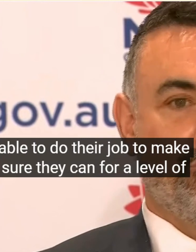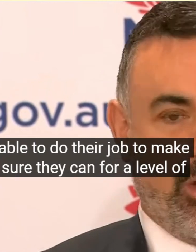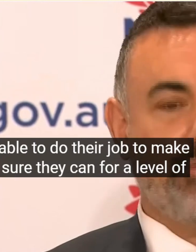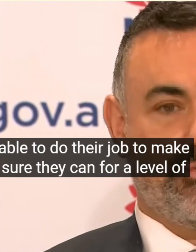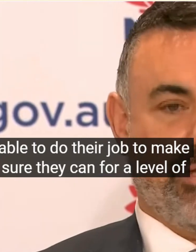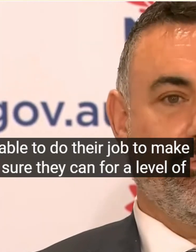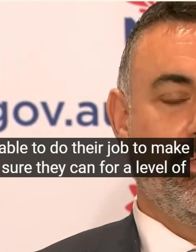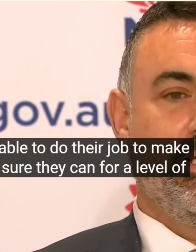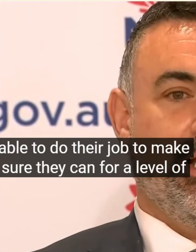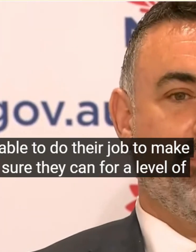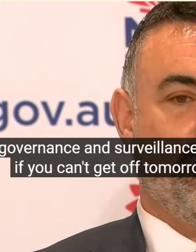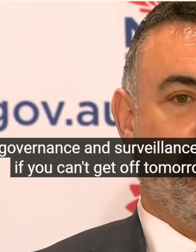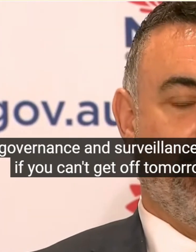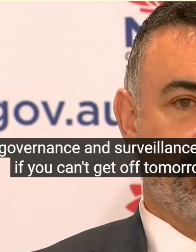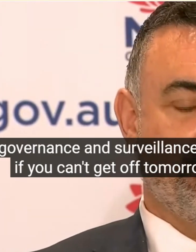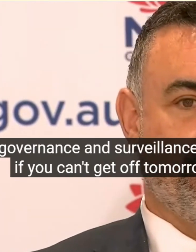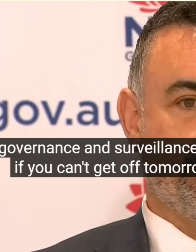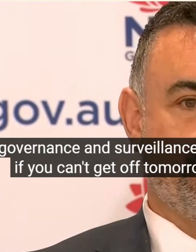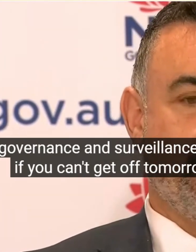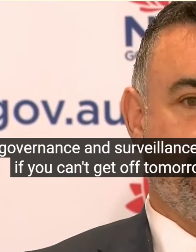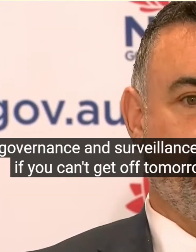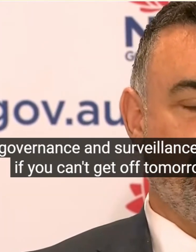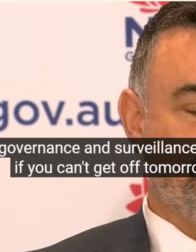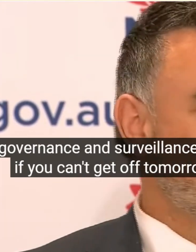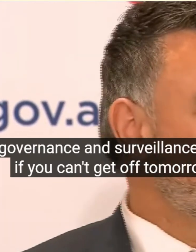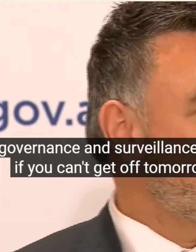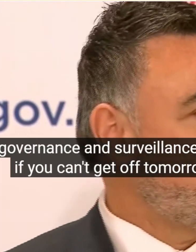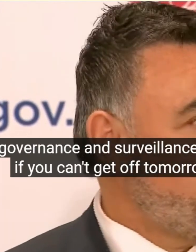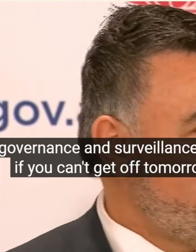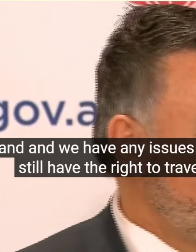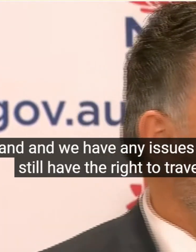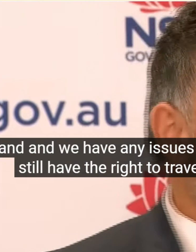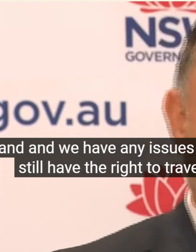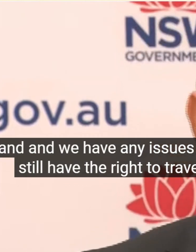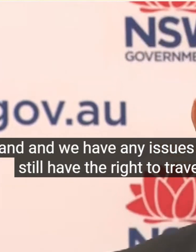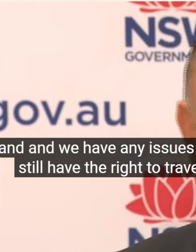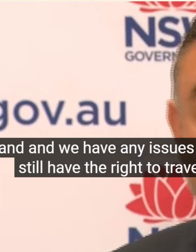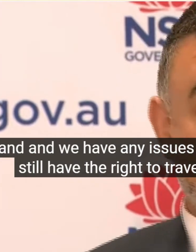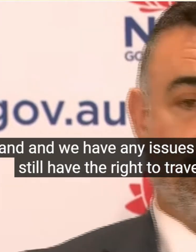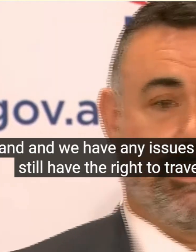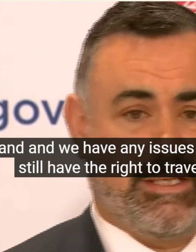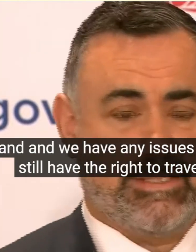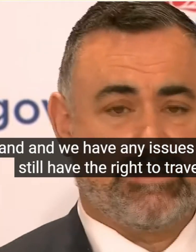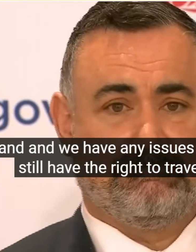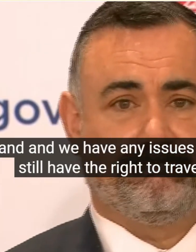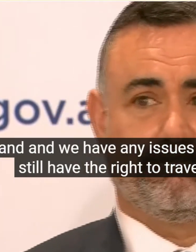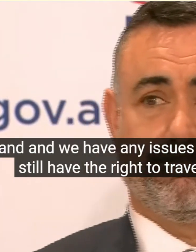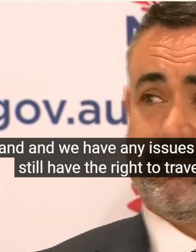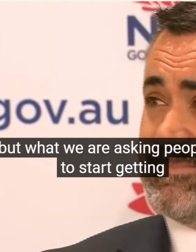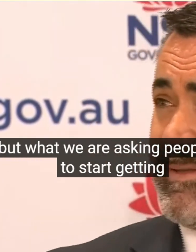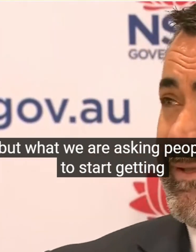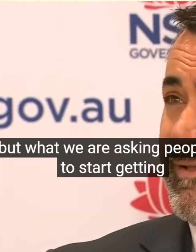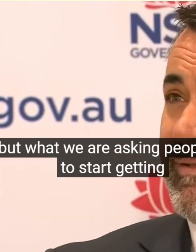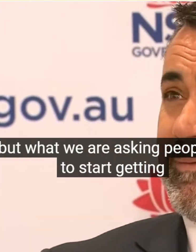Make Have The Right To Travel But What We Are Asking People Is To Start Getting The Purpose Are There Any Delays To It No I'm Not Expecting Any Delays